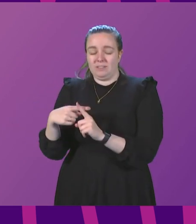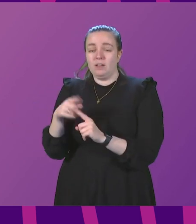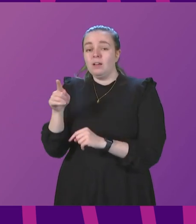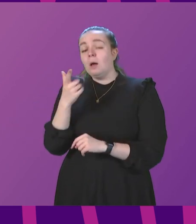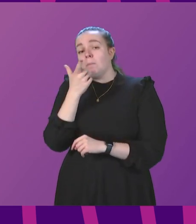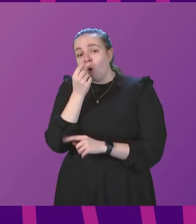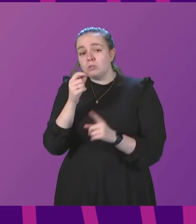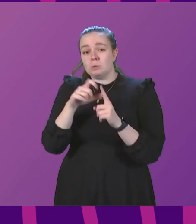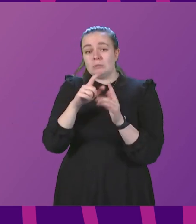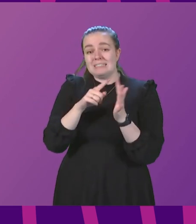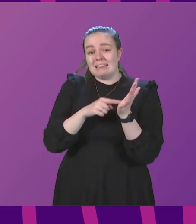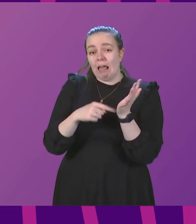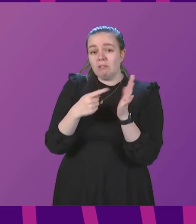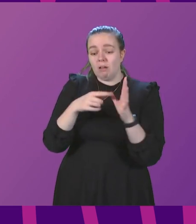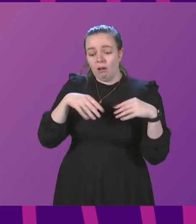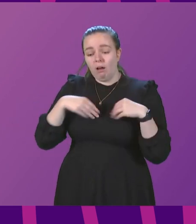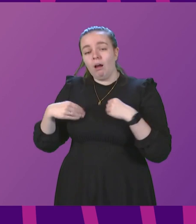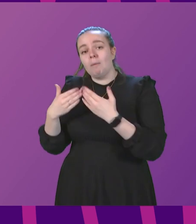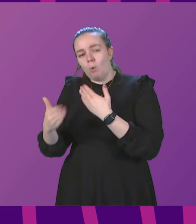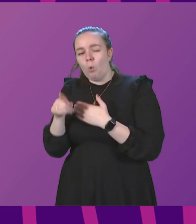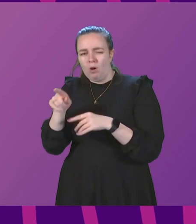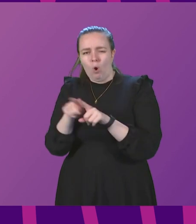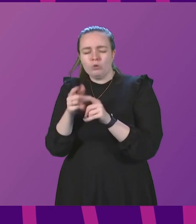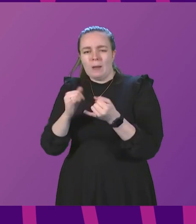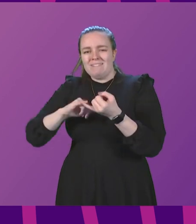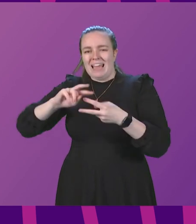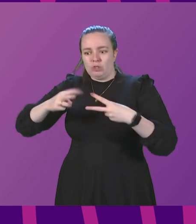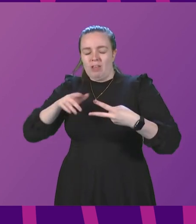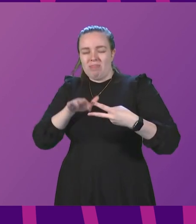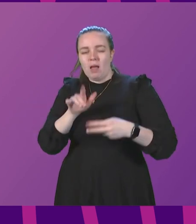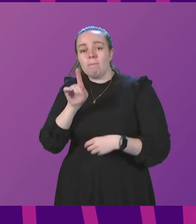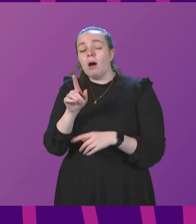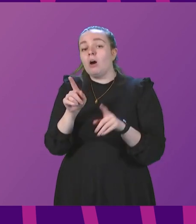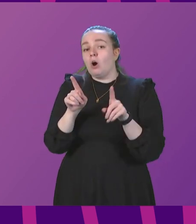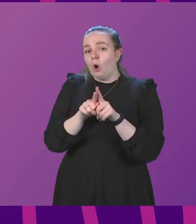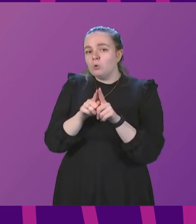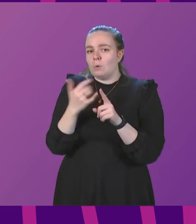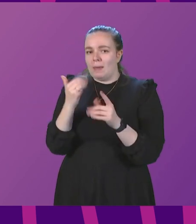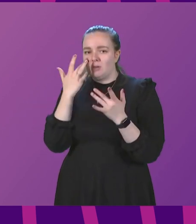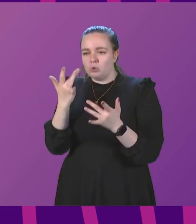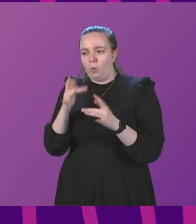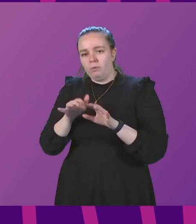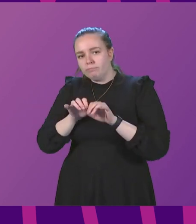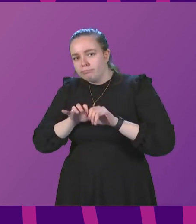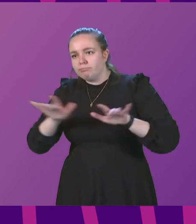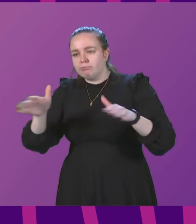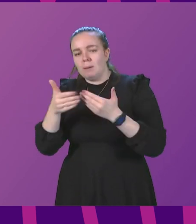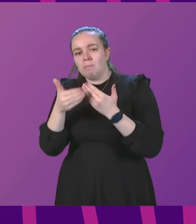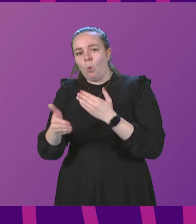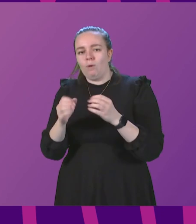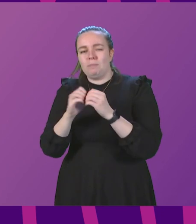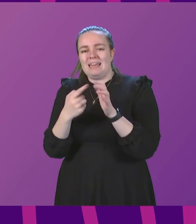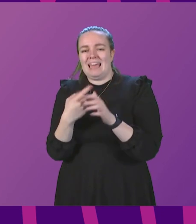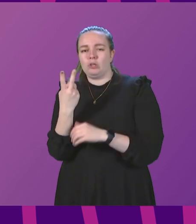by Delta cases, which also show positive S gene results. However, it may also indicate increasing transmission of the